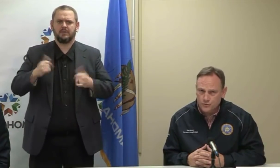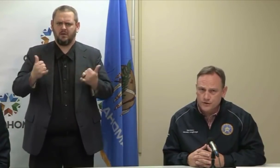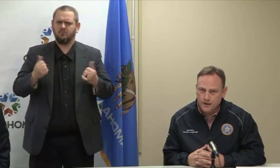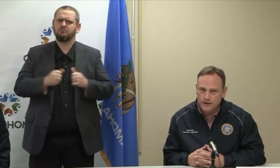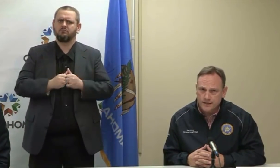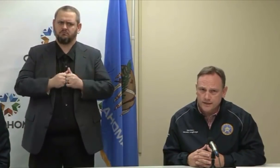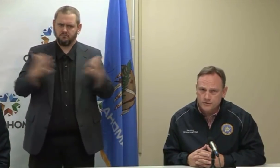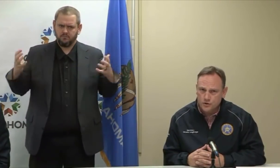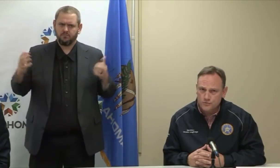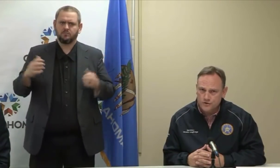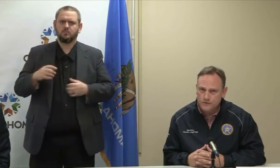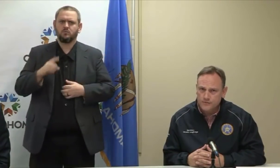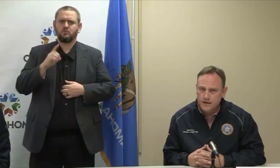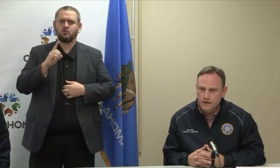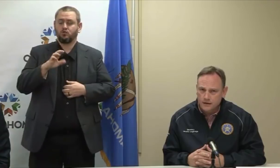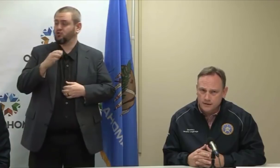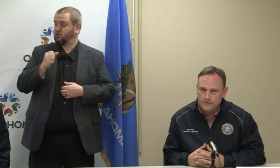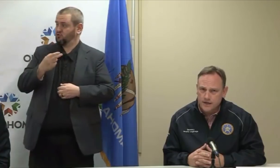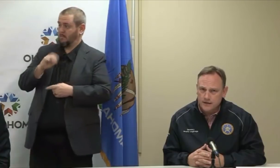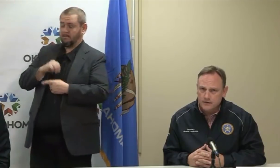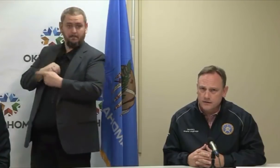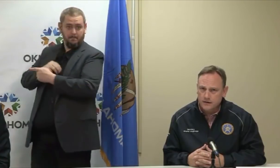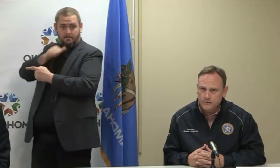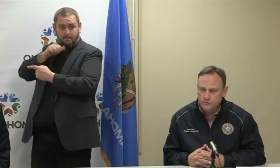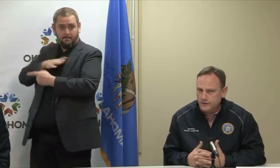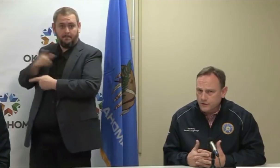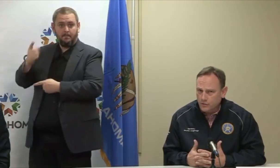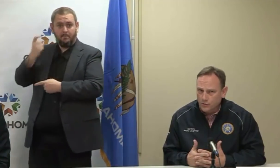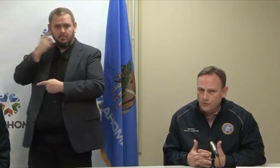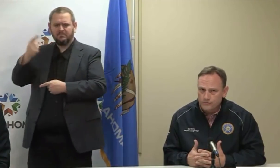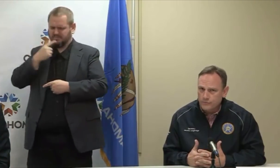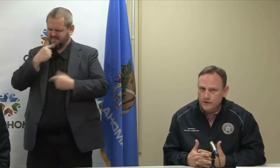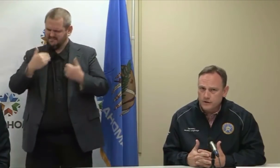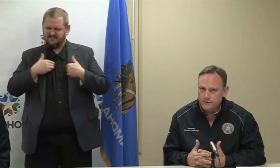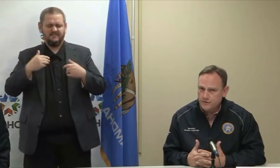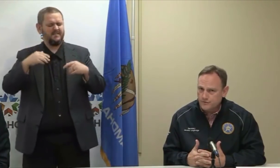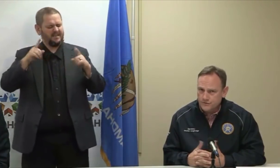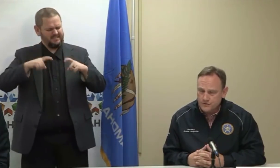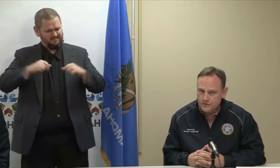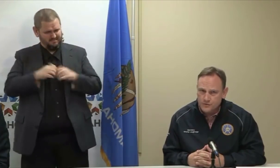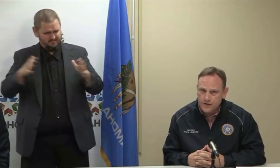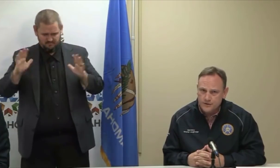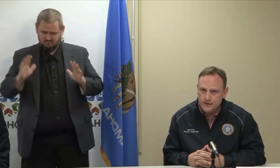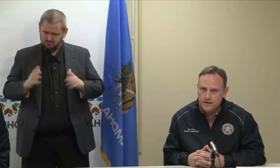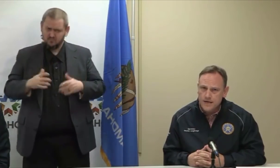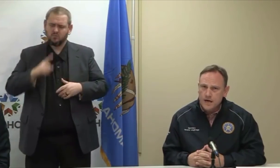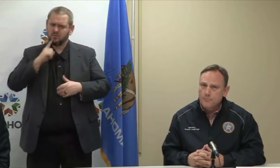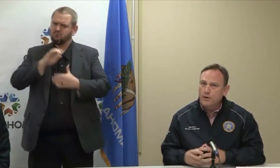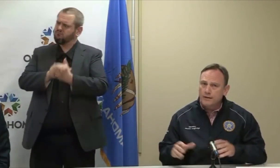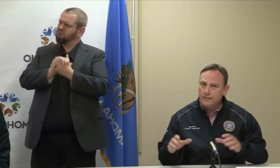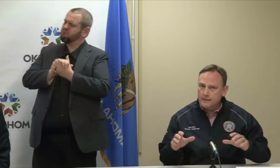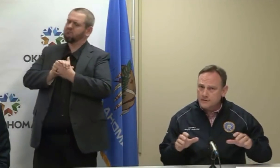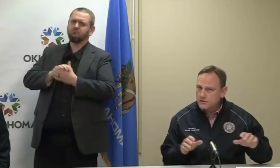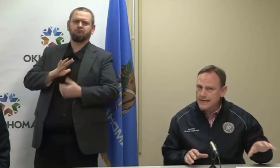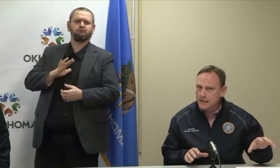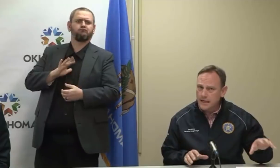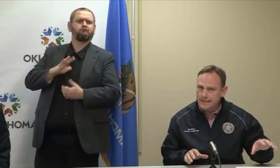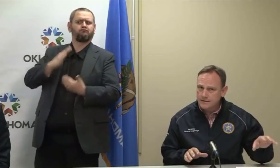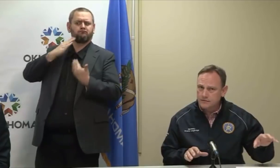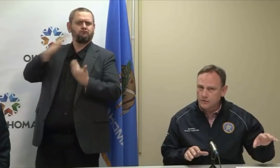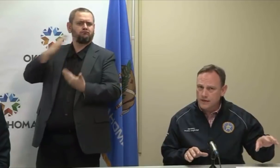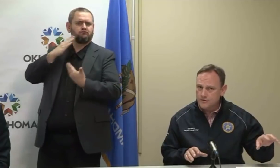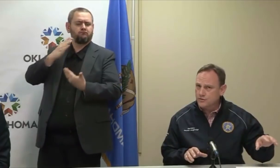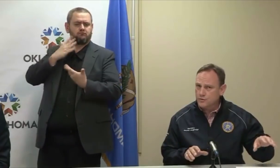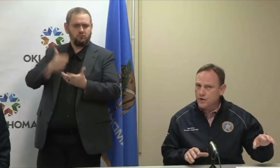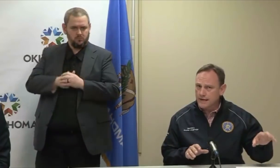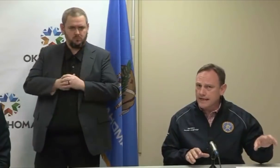and extraordinary in terms of alleviating really global disruptions to the supply chain. But the satellite